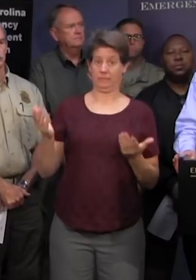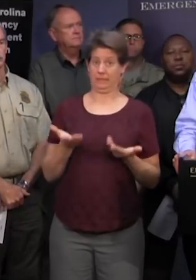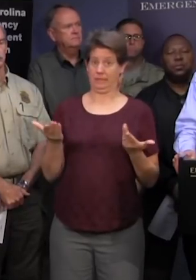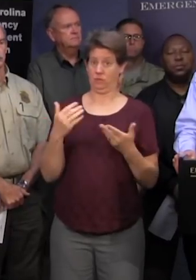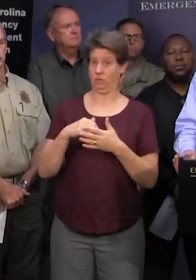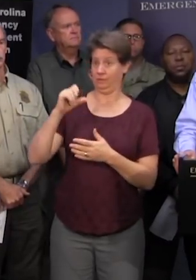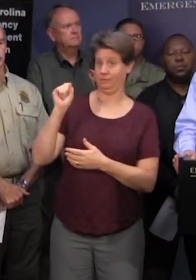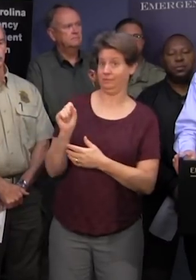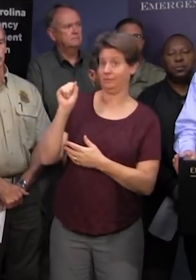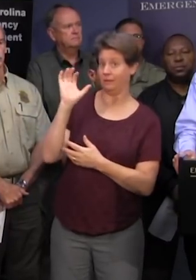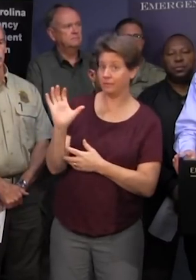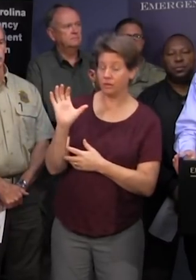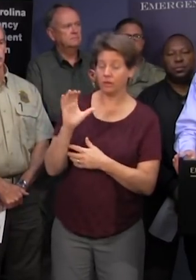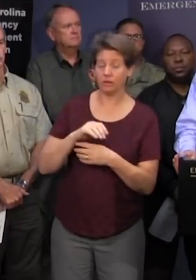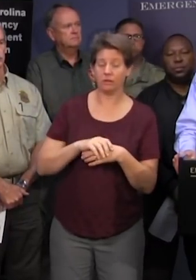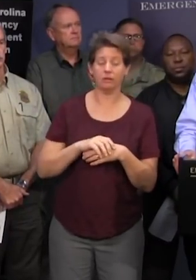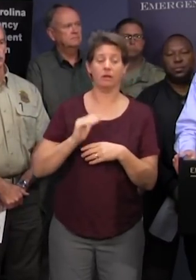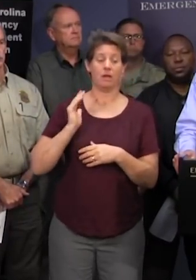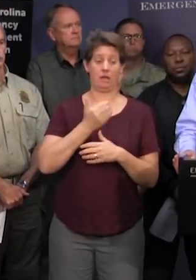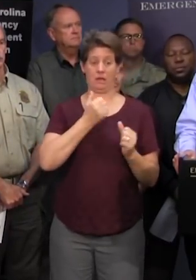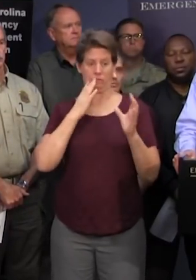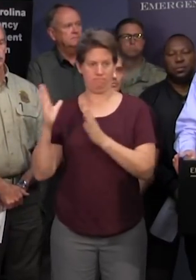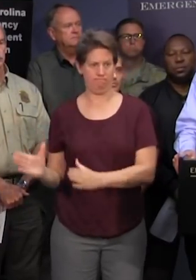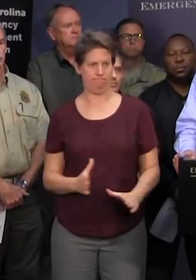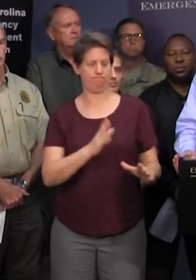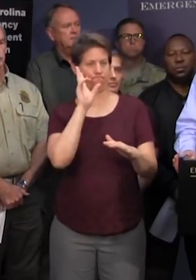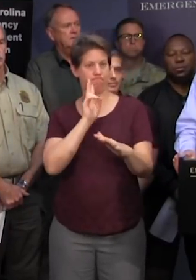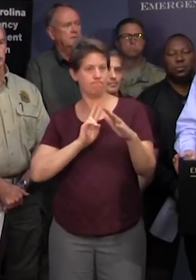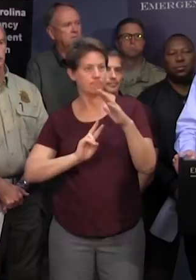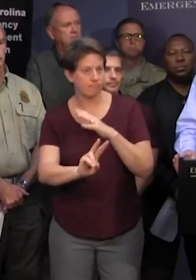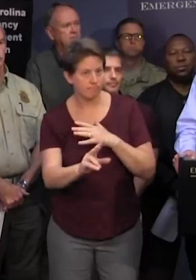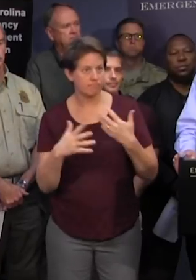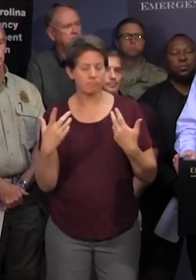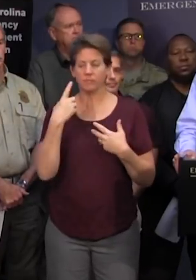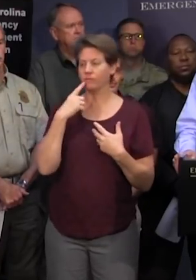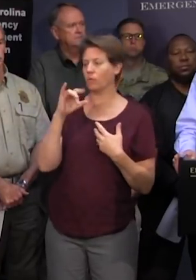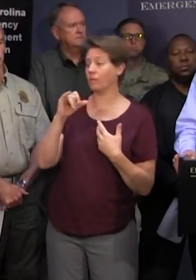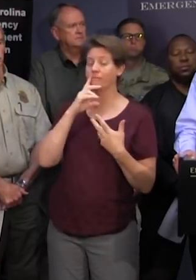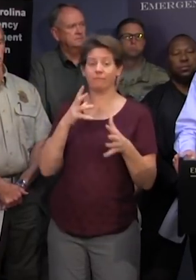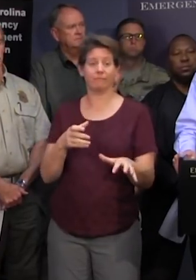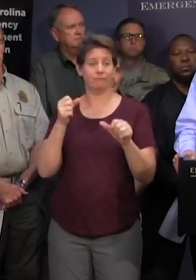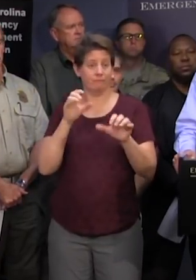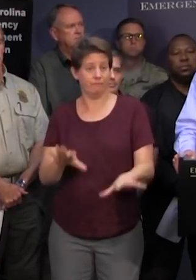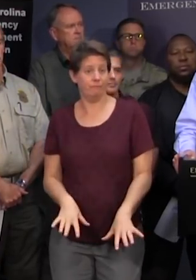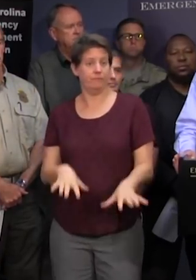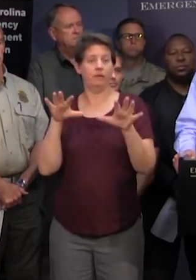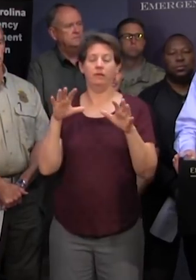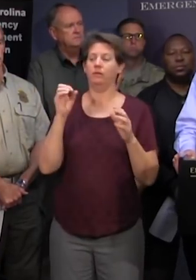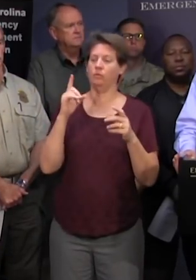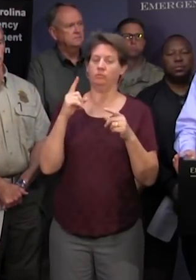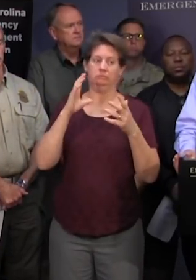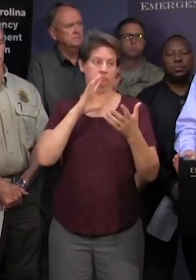in anticipation of this flooding the flash flooding as well as the deep river flooding